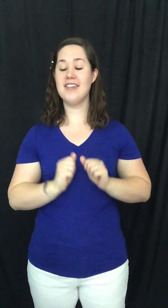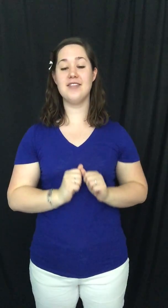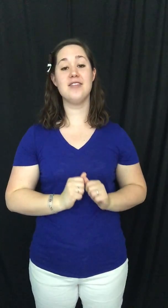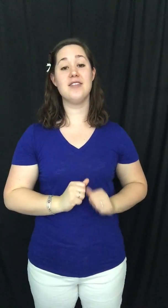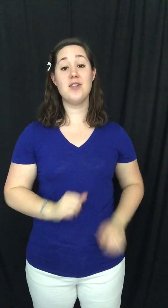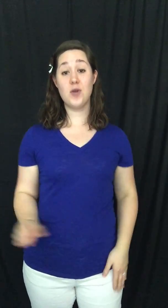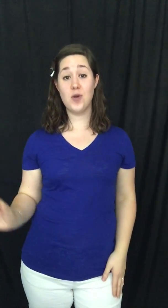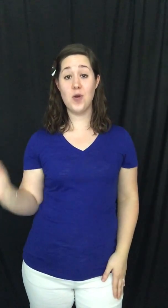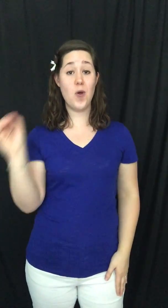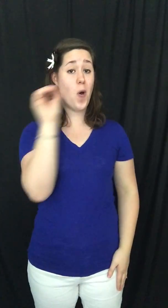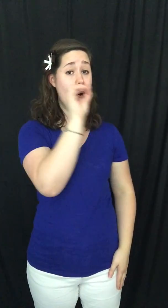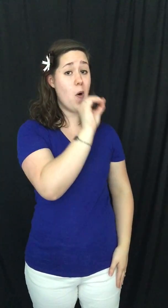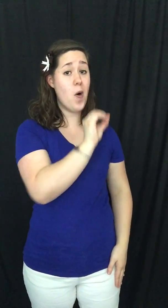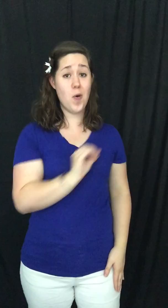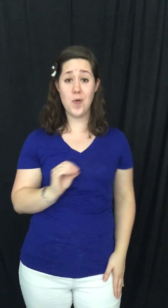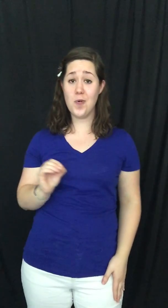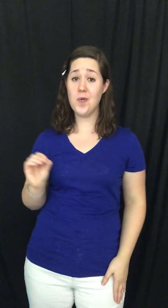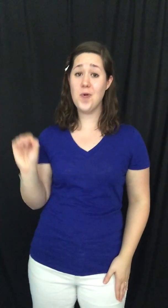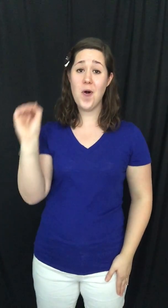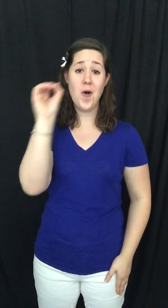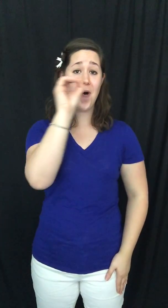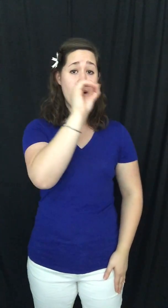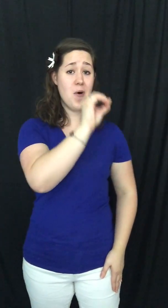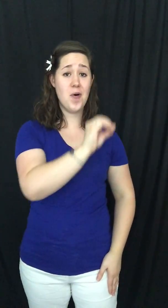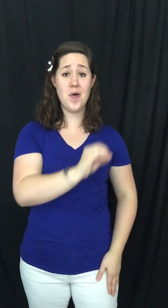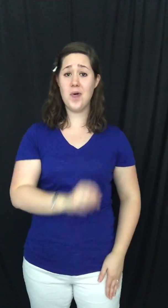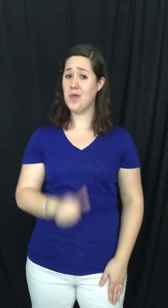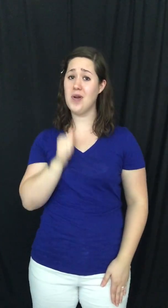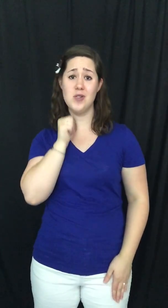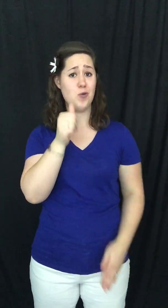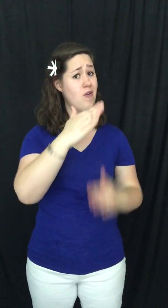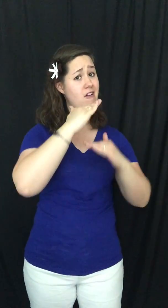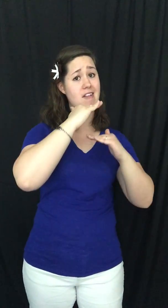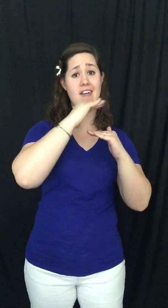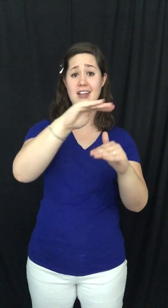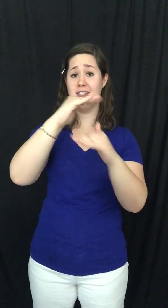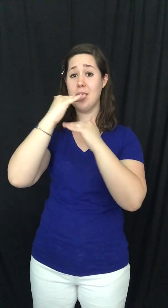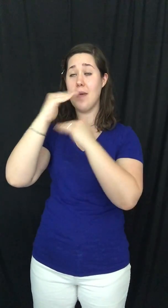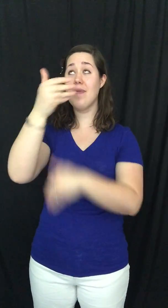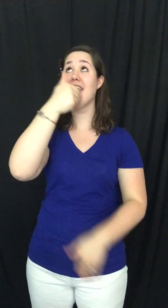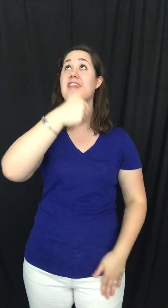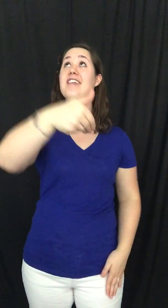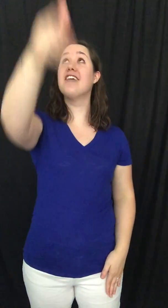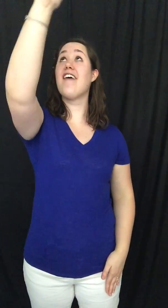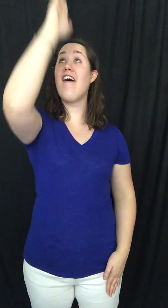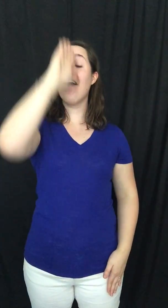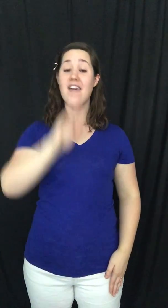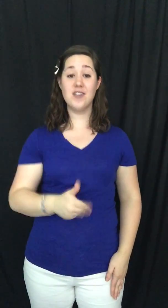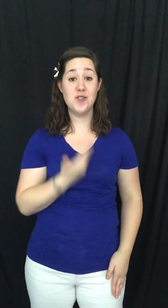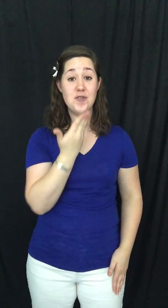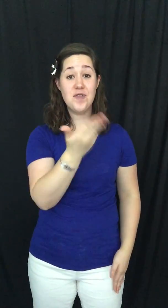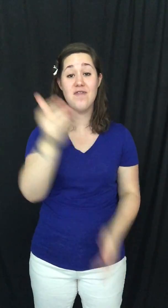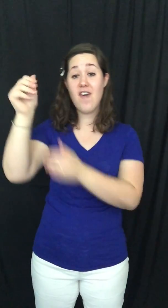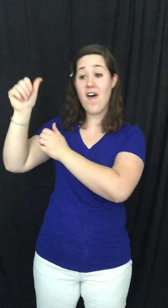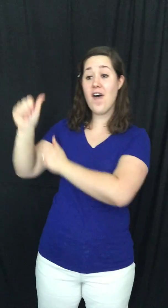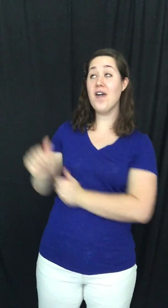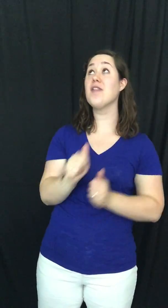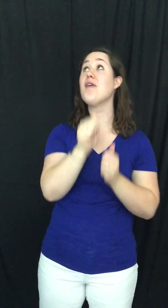Let your light so shine Don't underestimate the God you follow